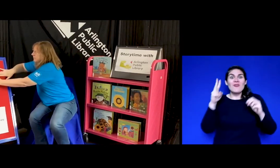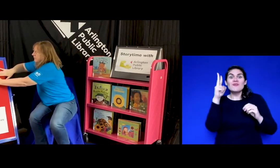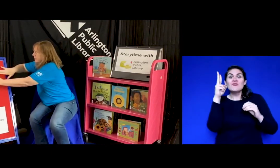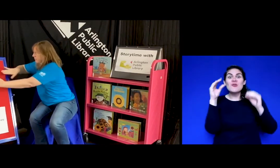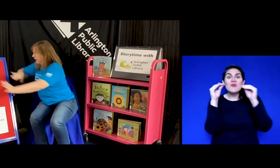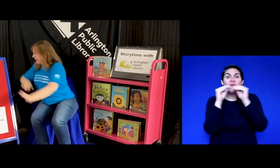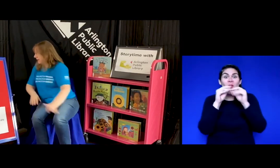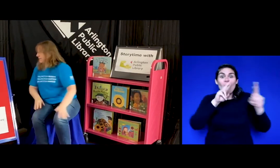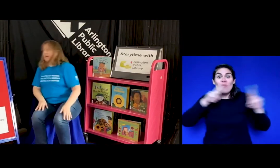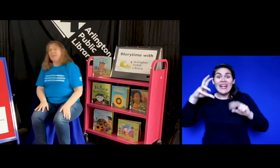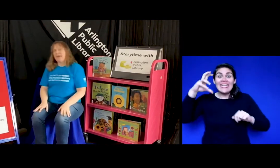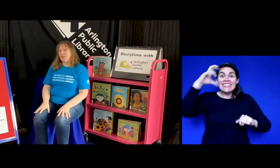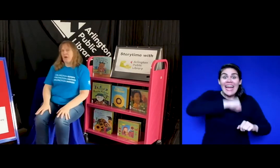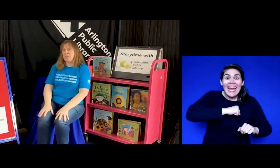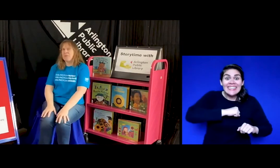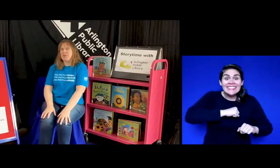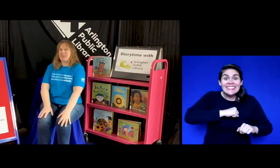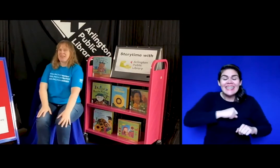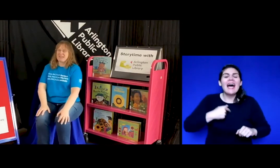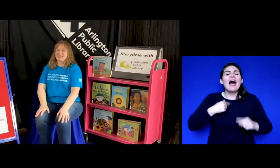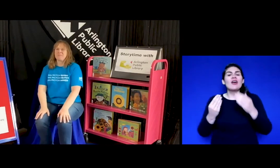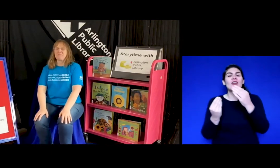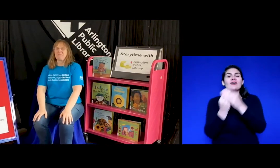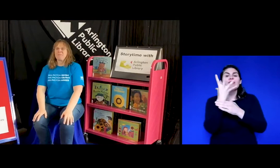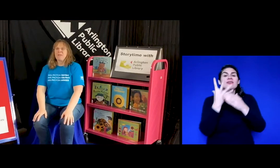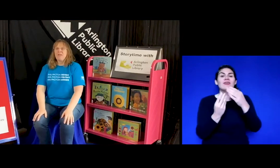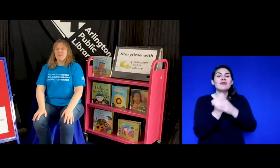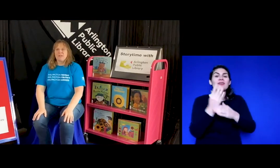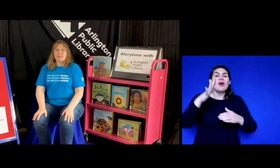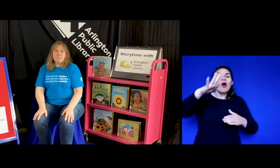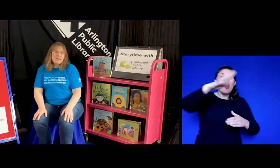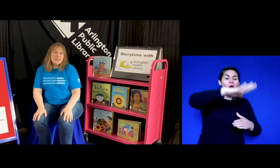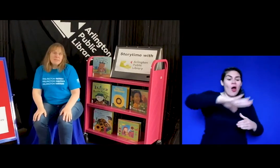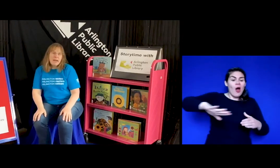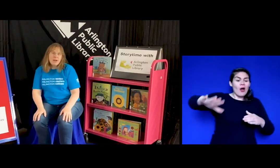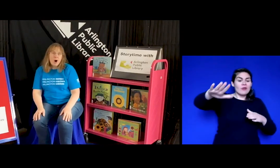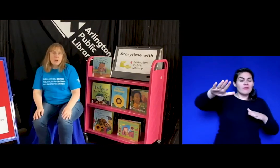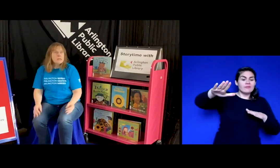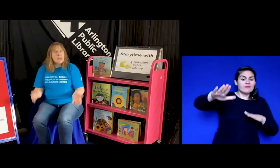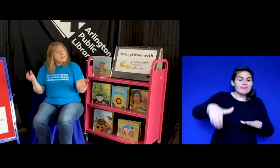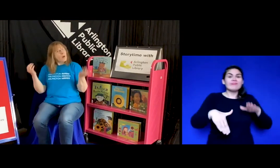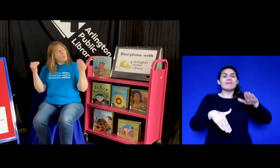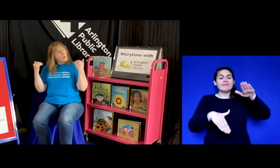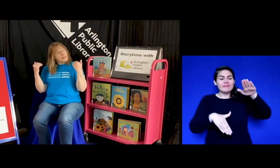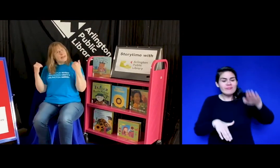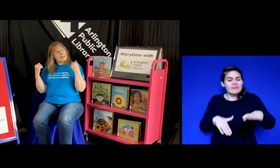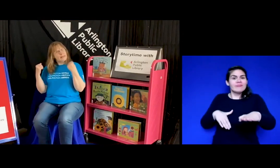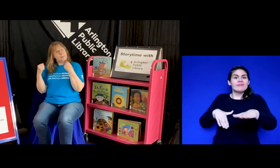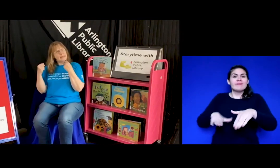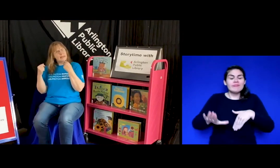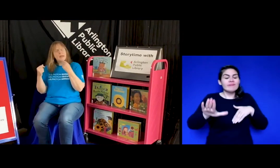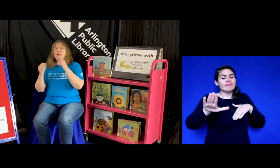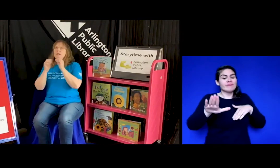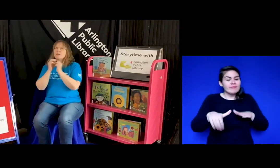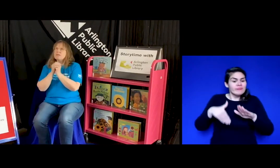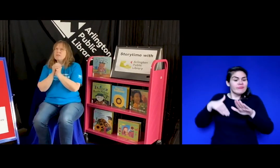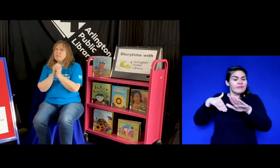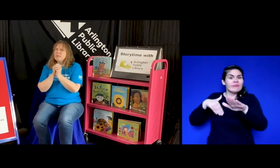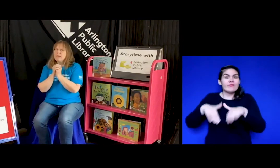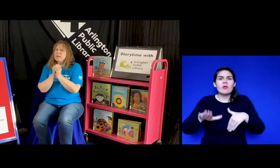all right let's see i think i have a couple more things there's something in my garden there's what can it be there's something in